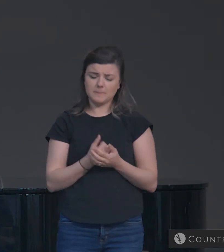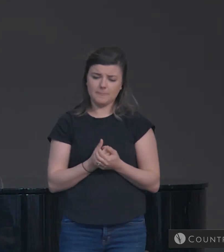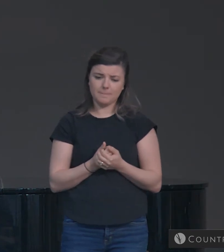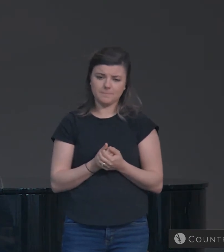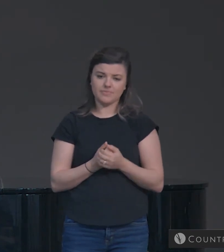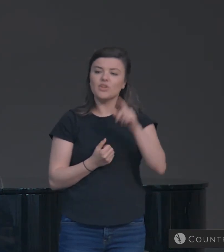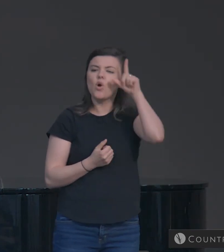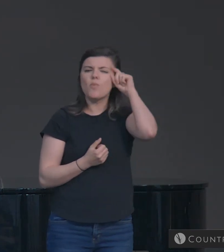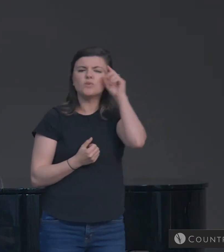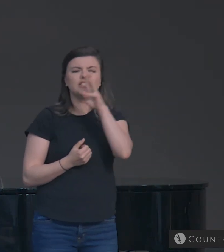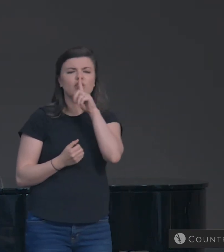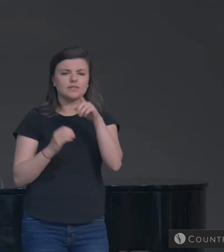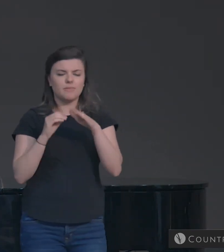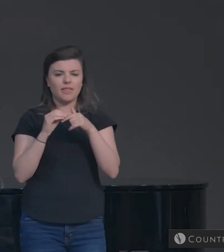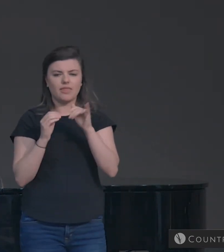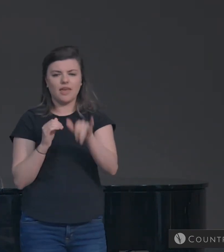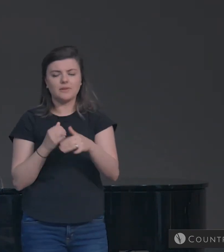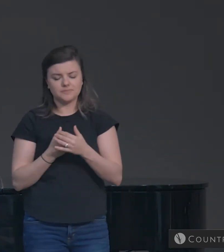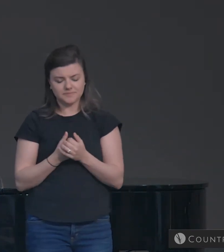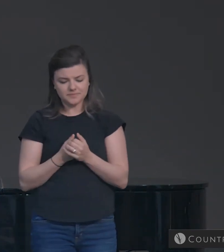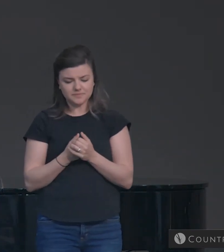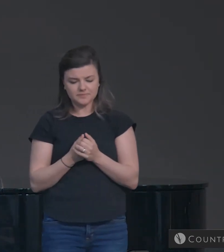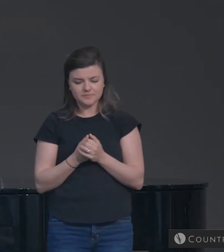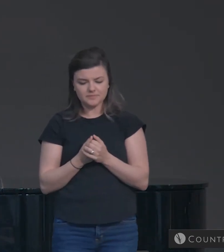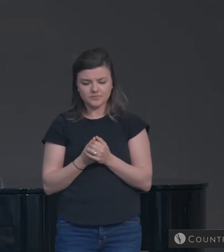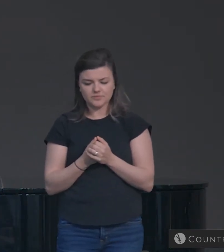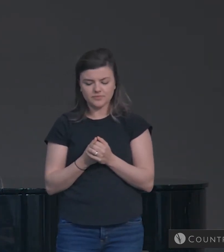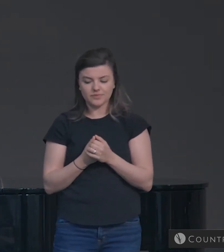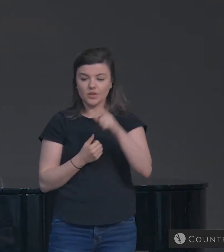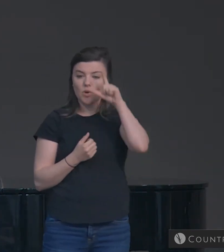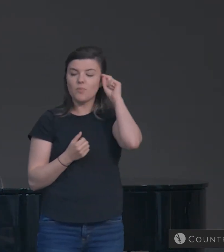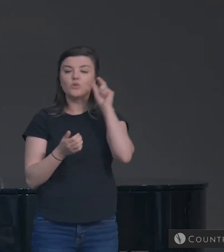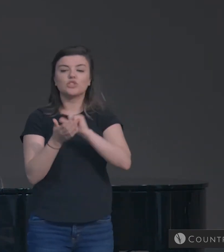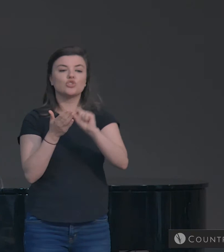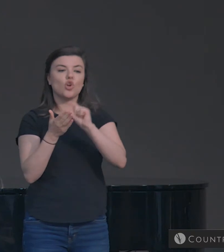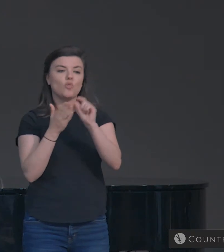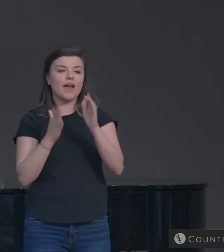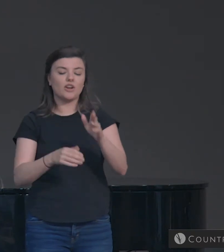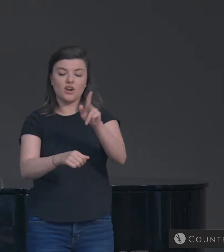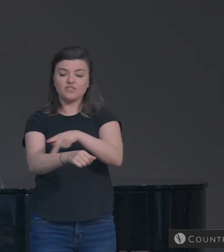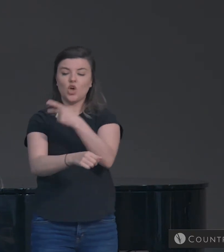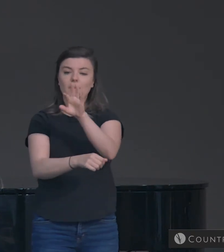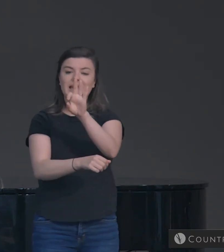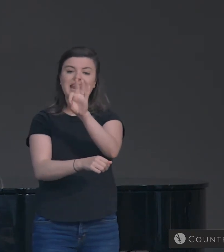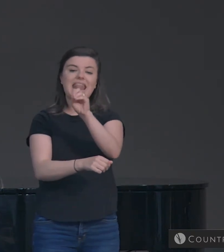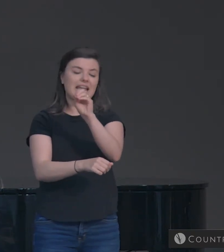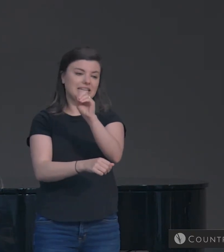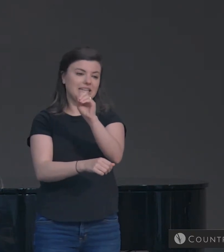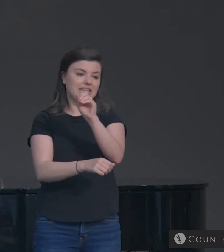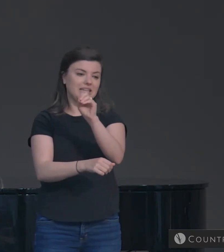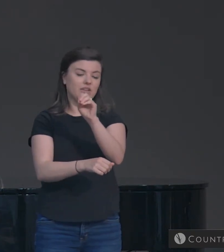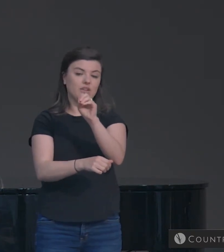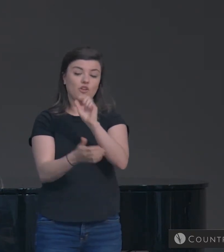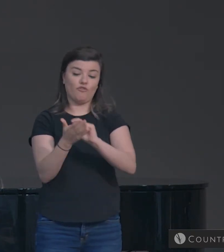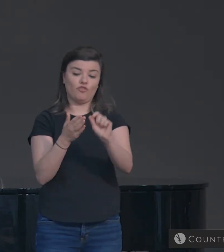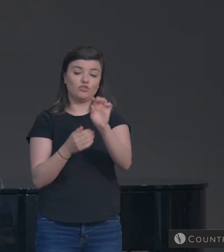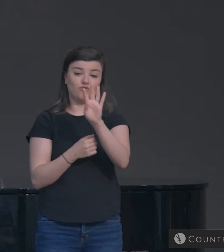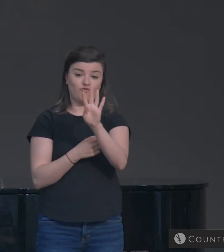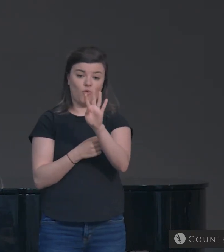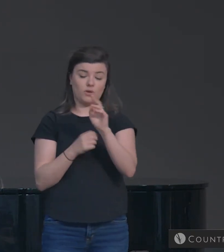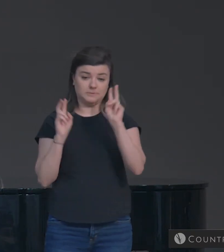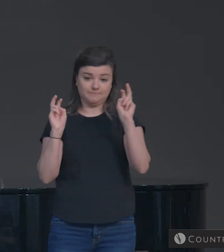Moses talks about this. Moses is actually the writer of Psalm 90. And in Psalm 90 verse 4,